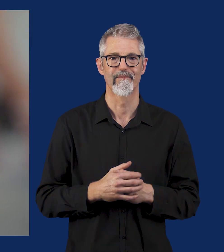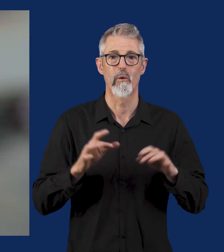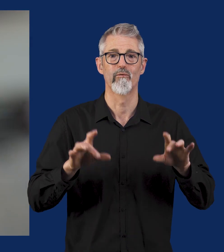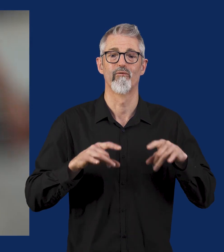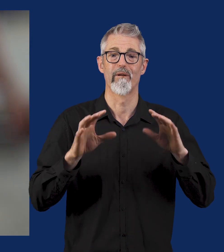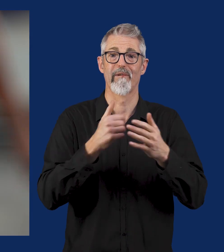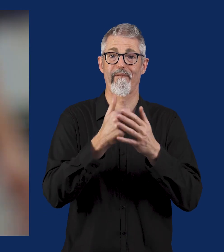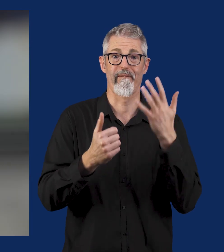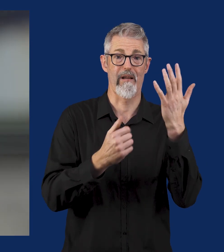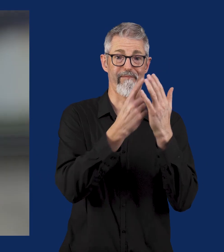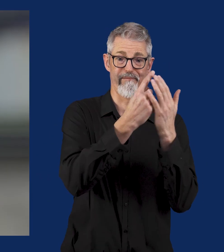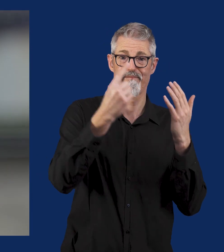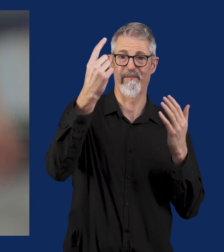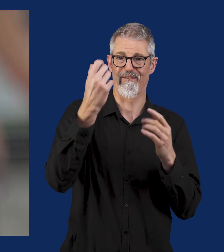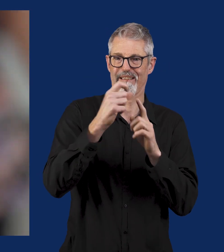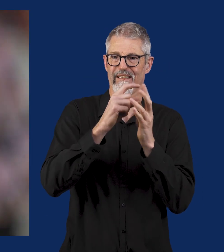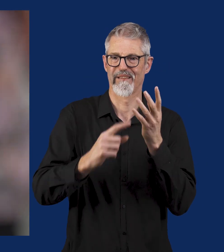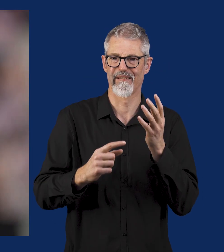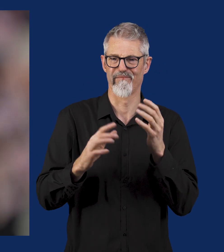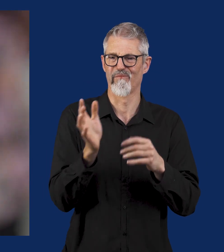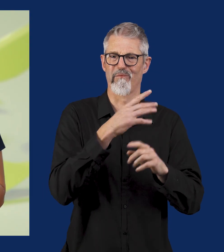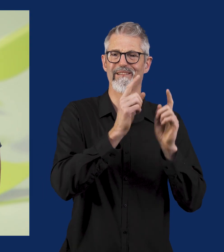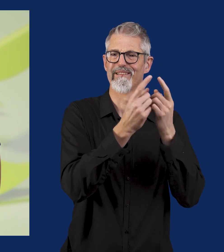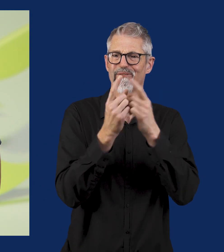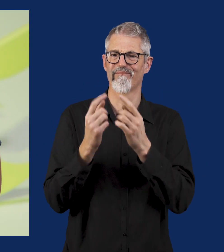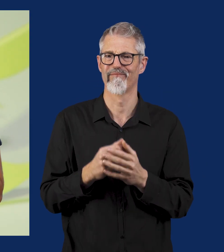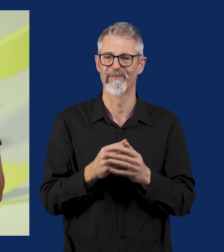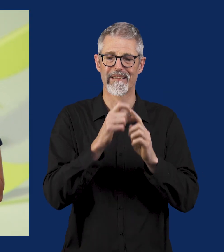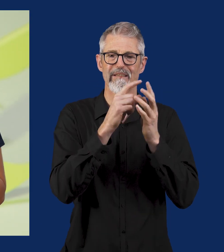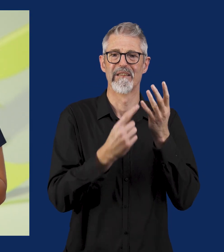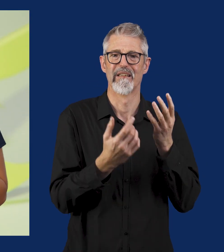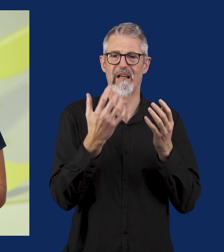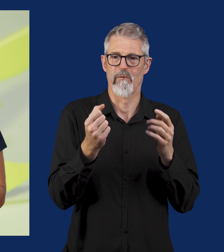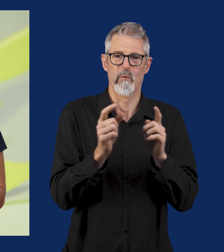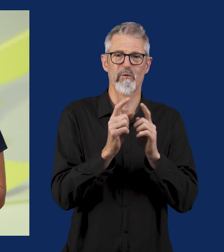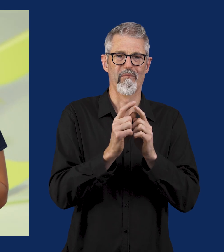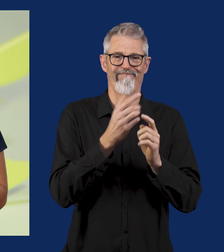One in five Australians have a disability and we're all different and there's beauty in disability as well.